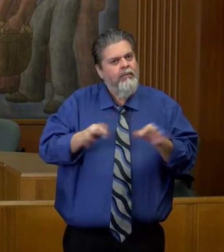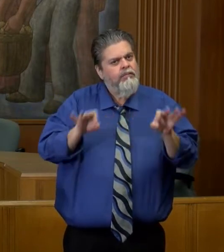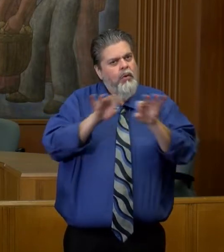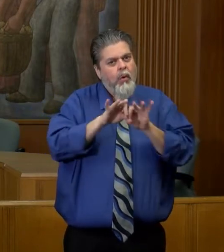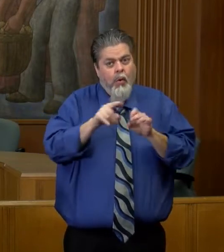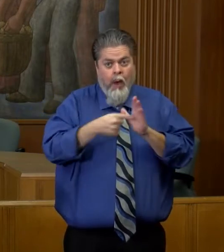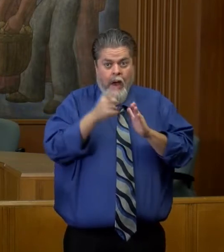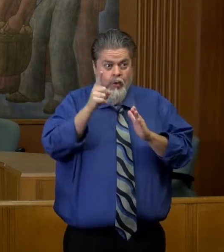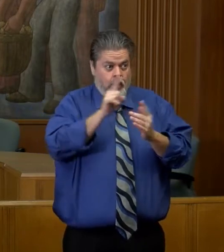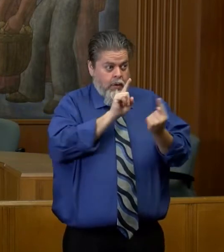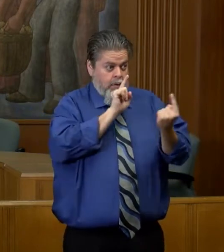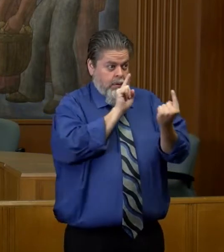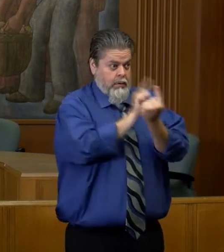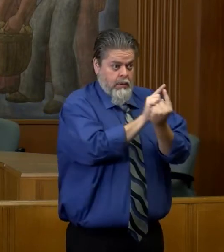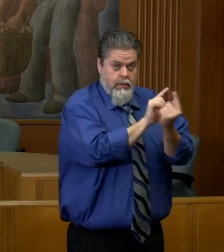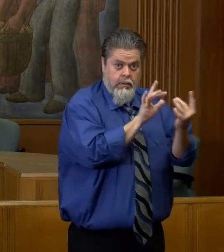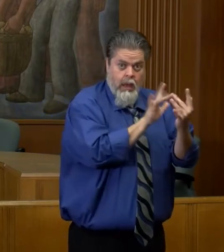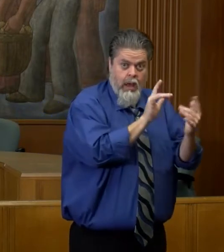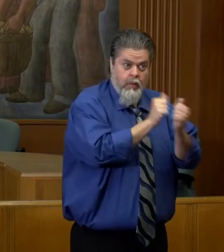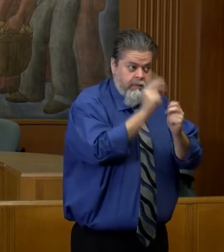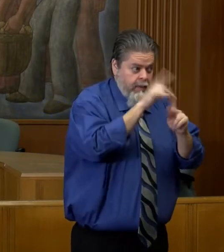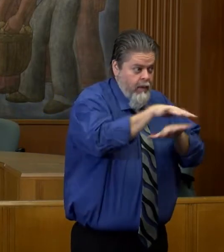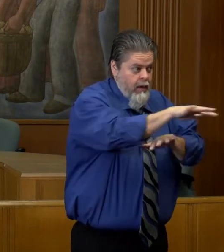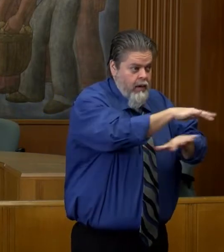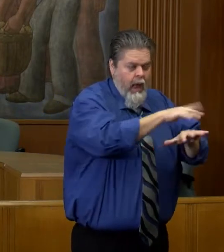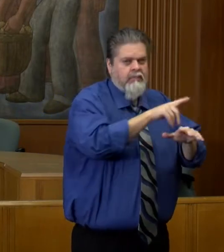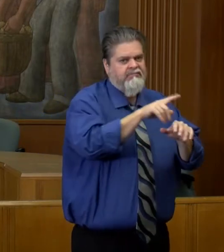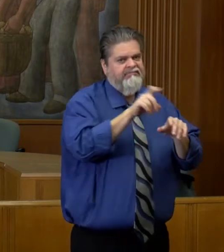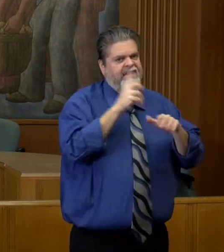to stay isolated during that time period.